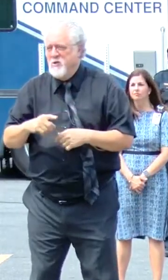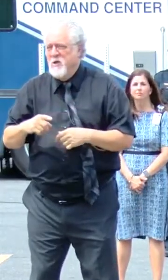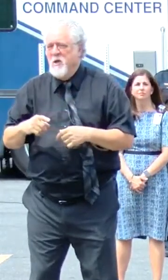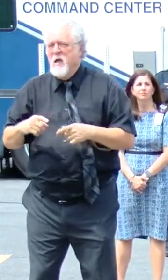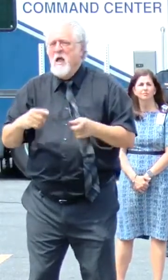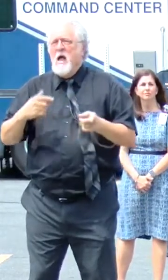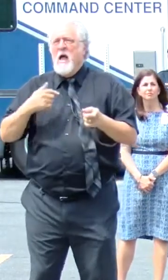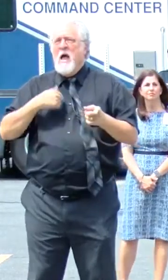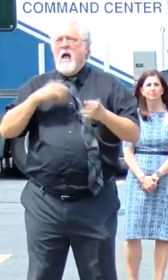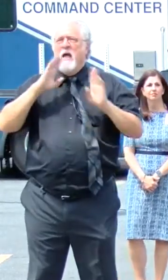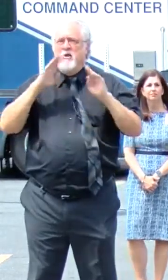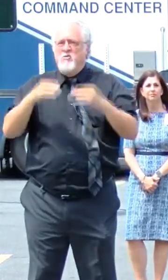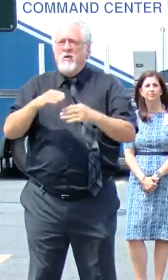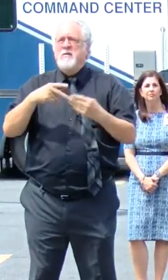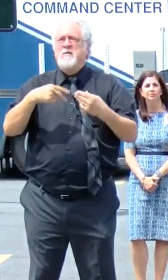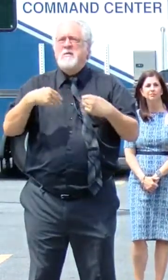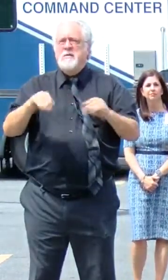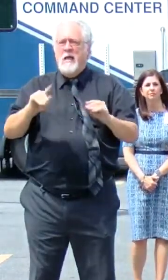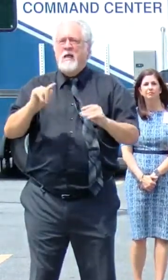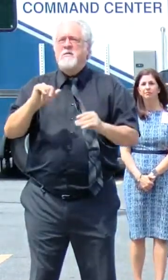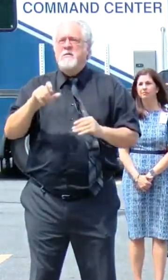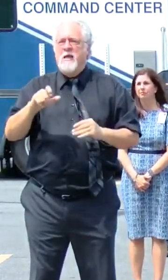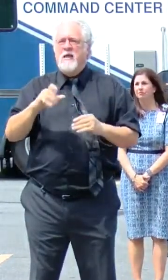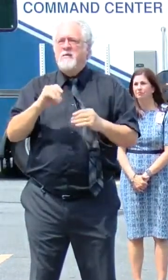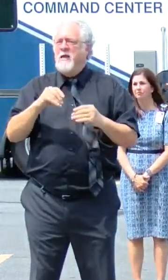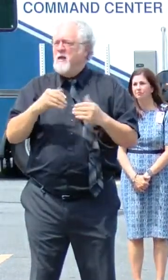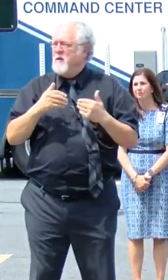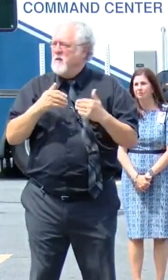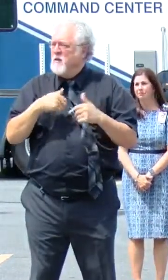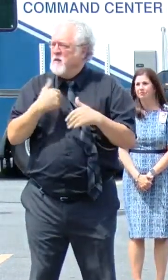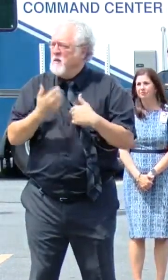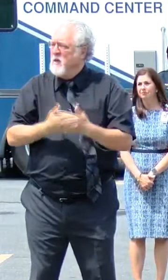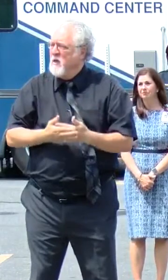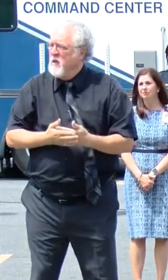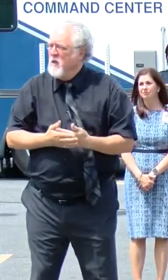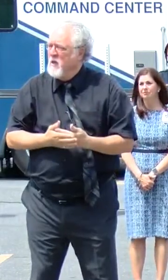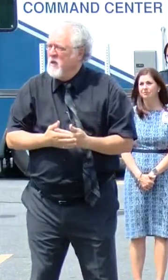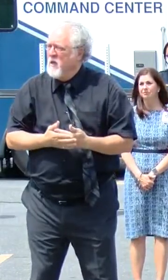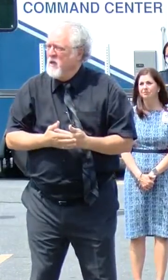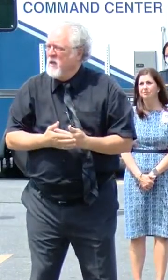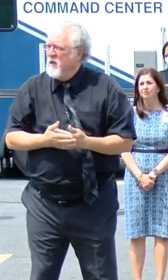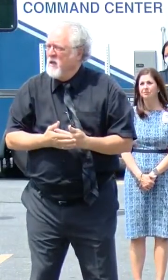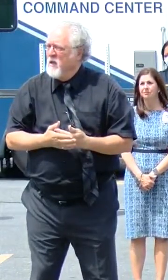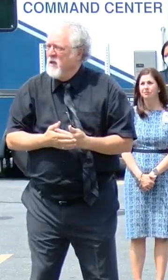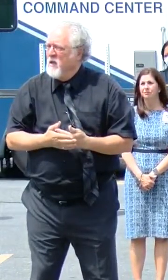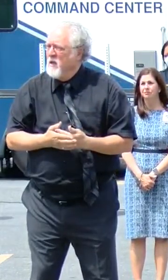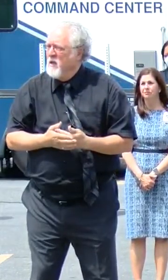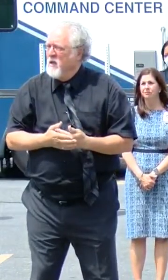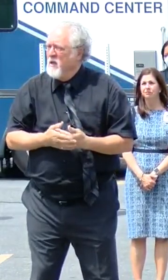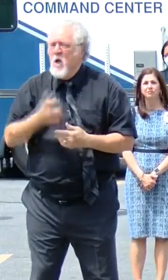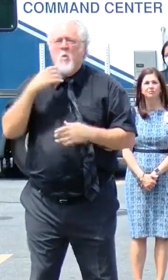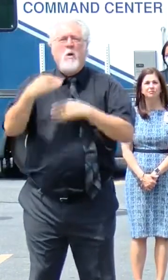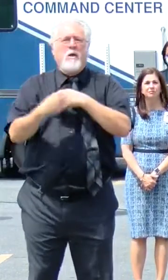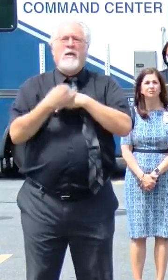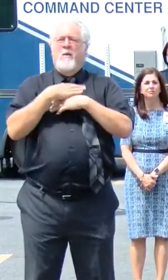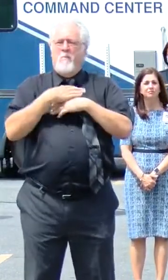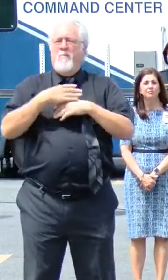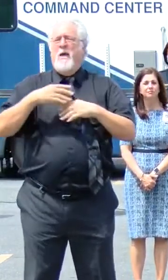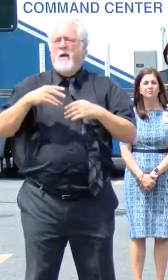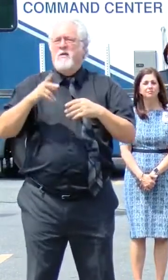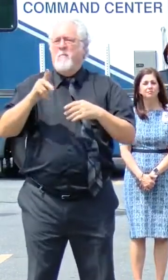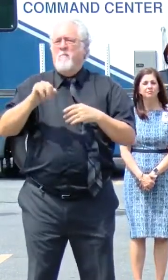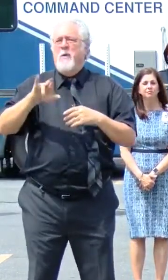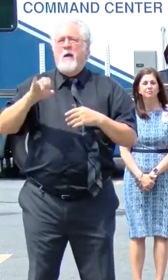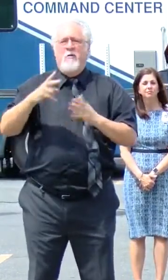I addressed the sales tax. And moving forward, what was your second part of your question? Will it affect any parish projects? Will Projects. Parish